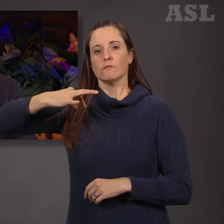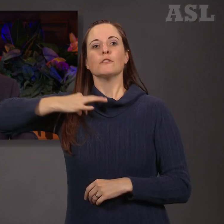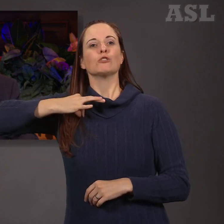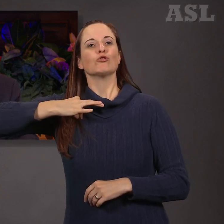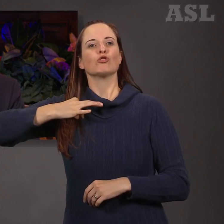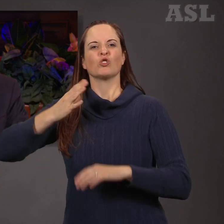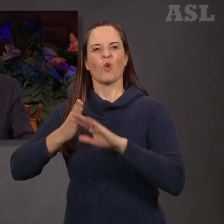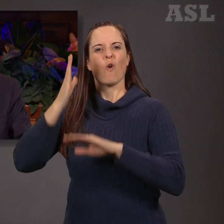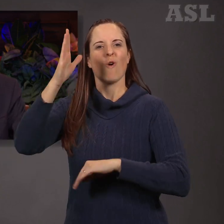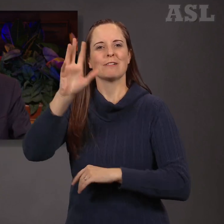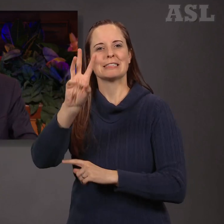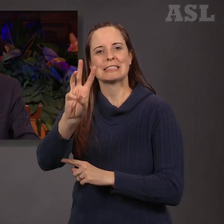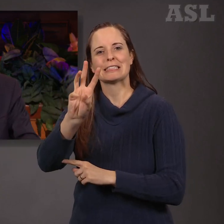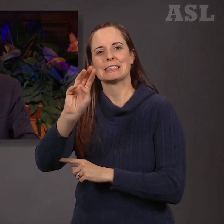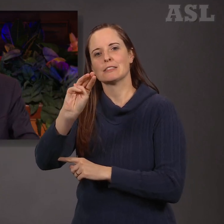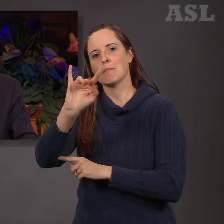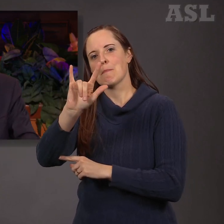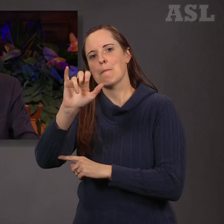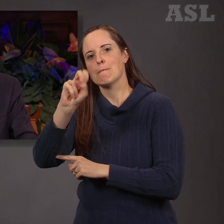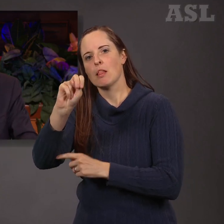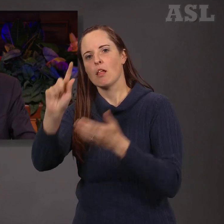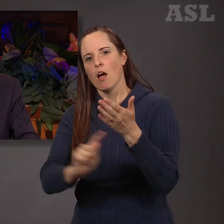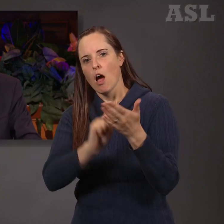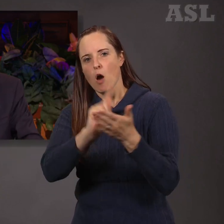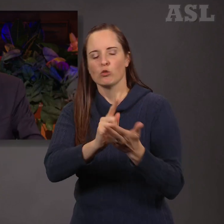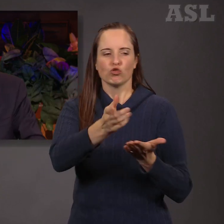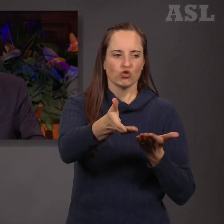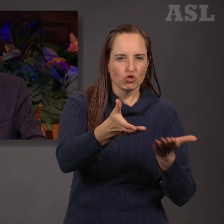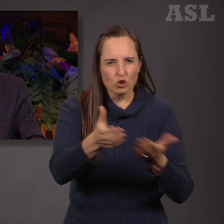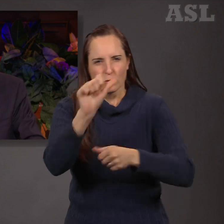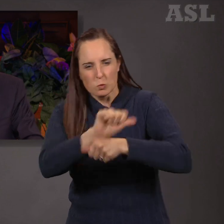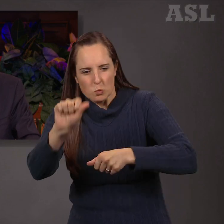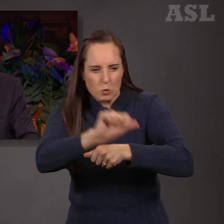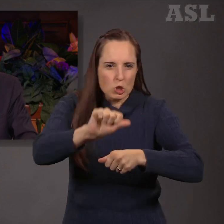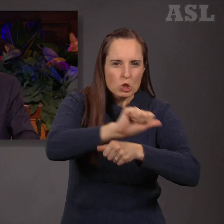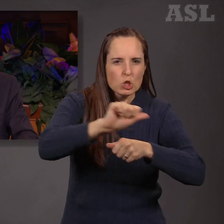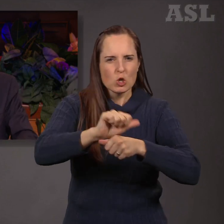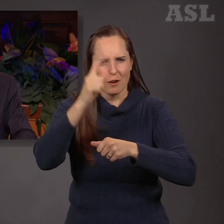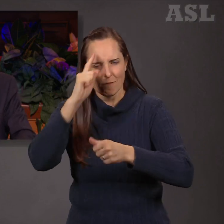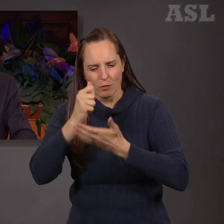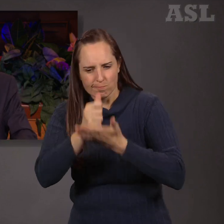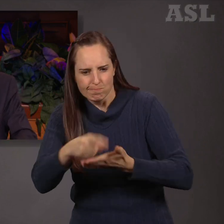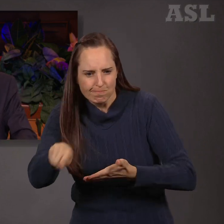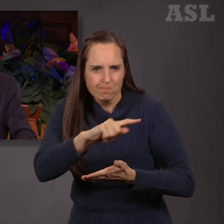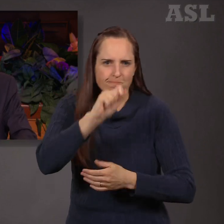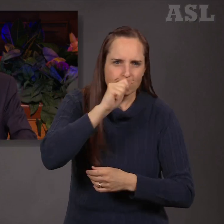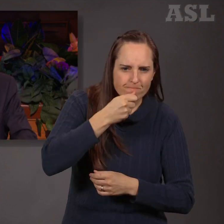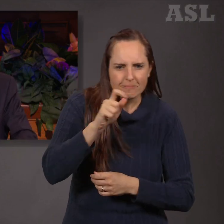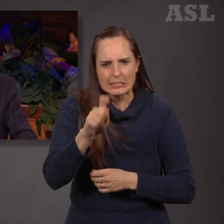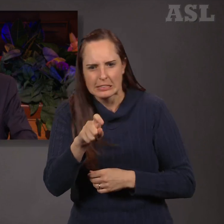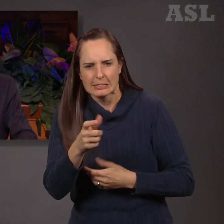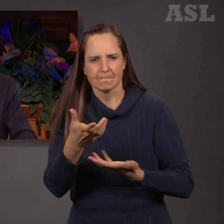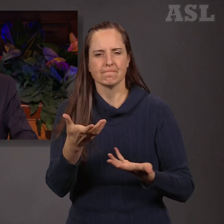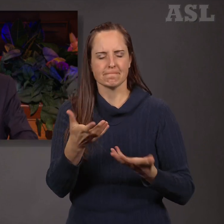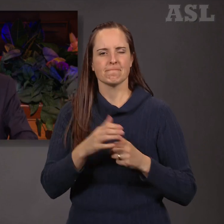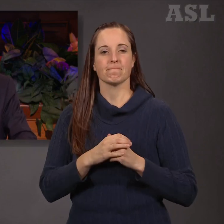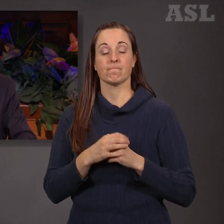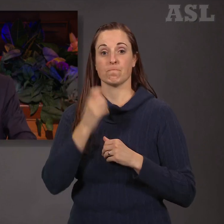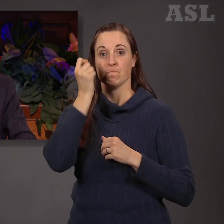million hours of labor in the same cause. Those figures are, of course, an incomplete